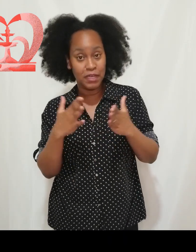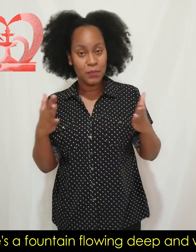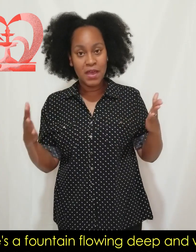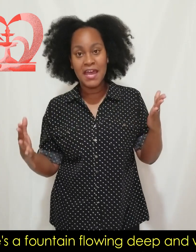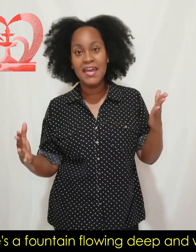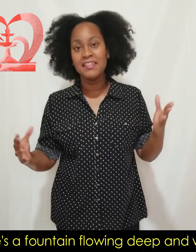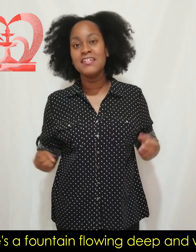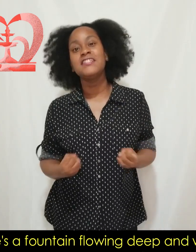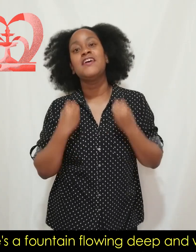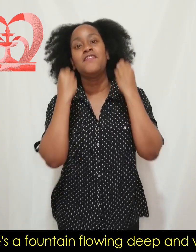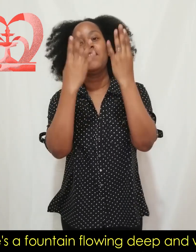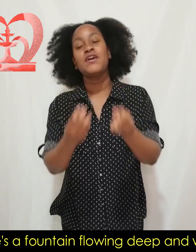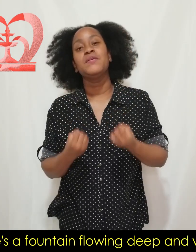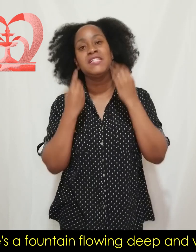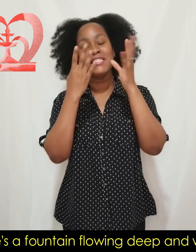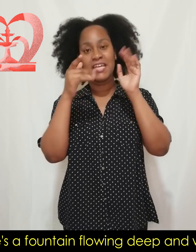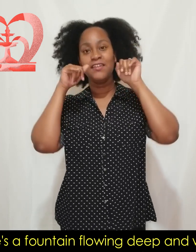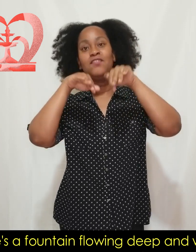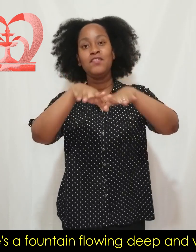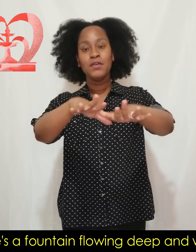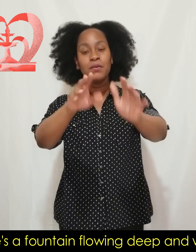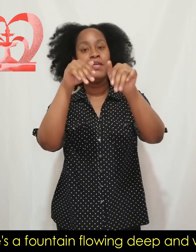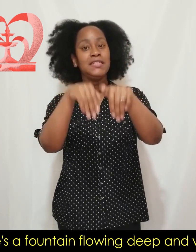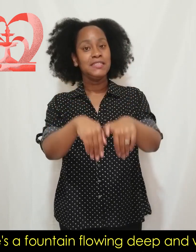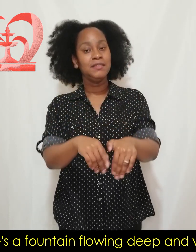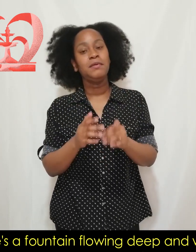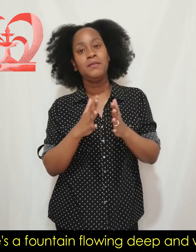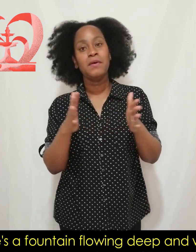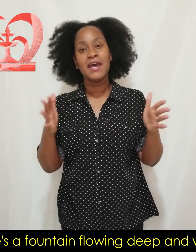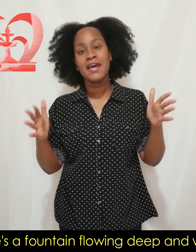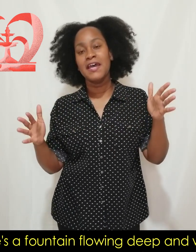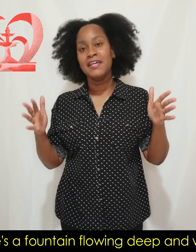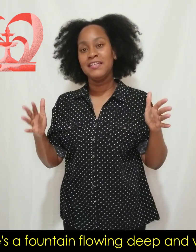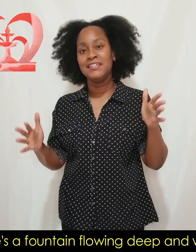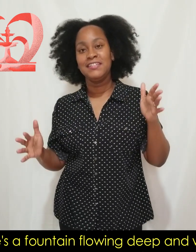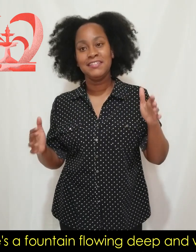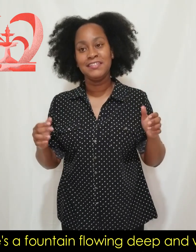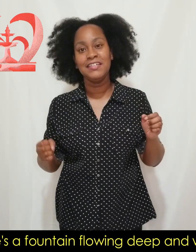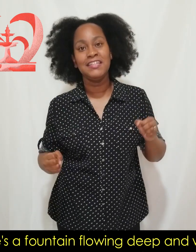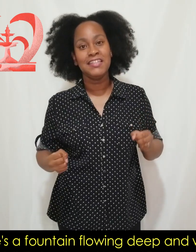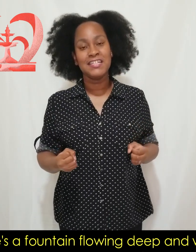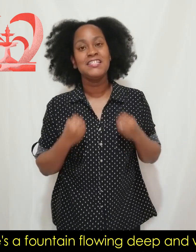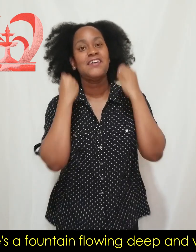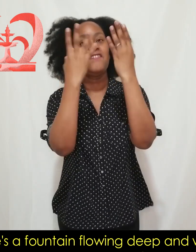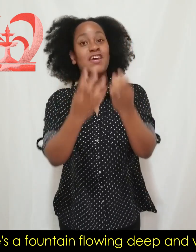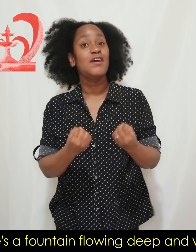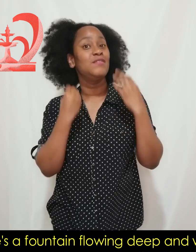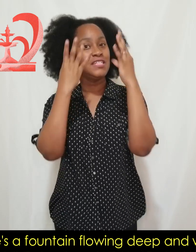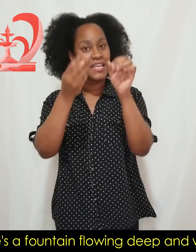There's a fountain flowing deep and wide. Deep There's a fountain